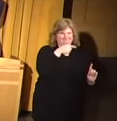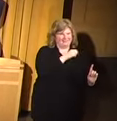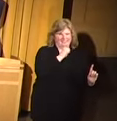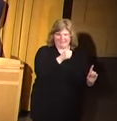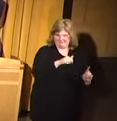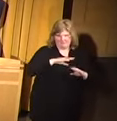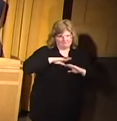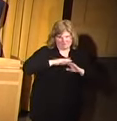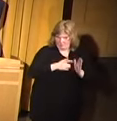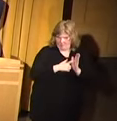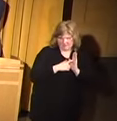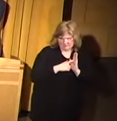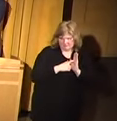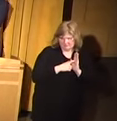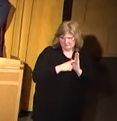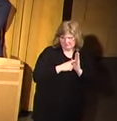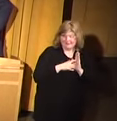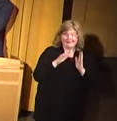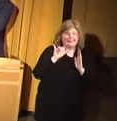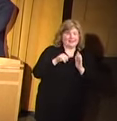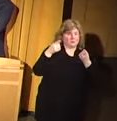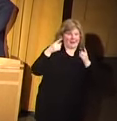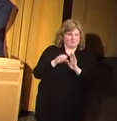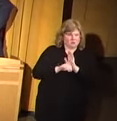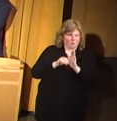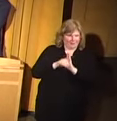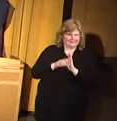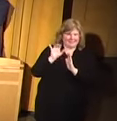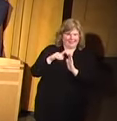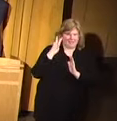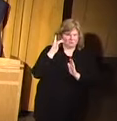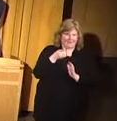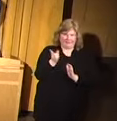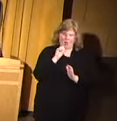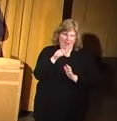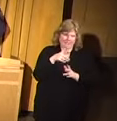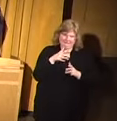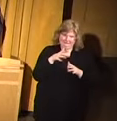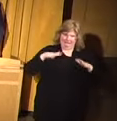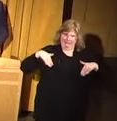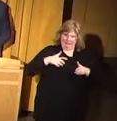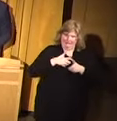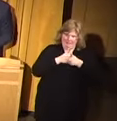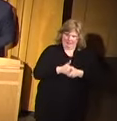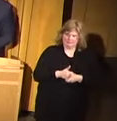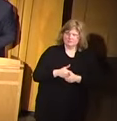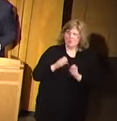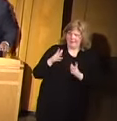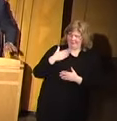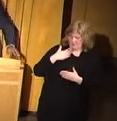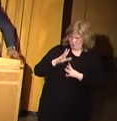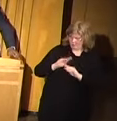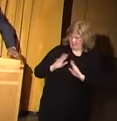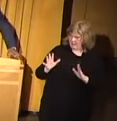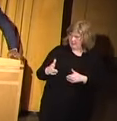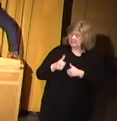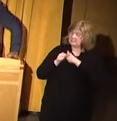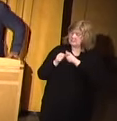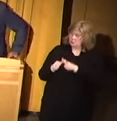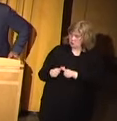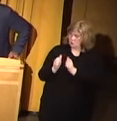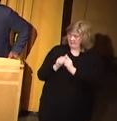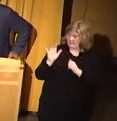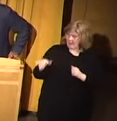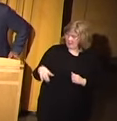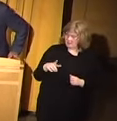fulfilled the requirements. Okay. And that's what happened in New Orleans, and that's why they're not in compliance. Okay. Thank you. I just want to clarify that. Continue with that,